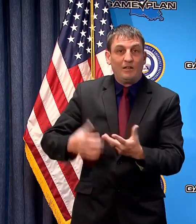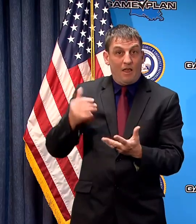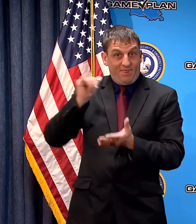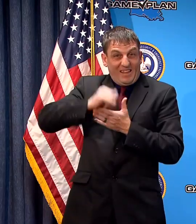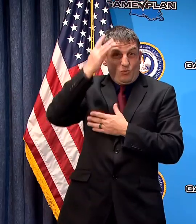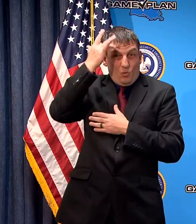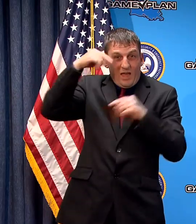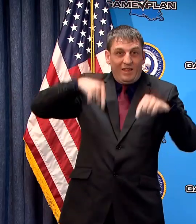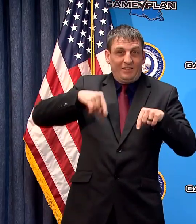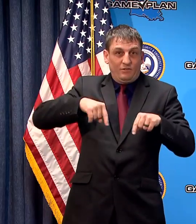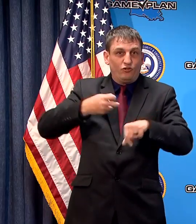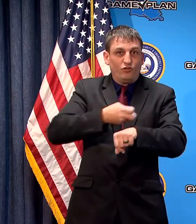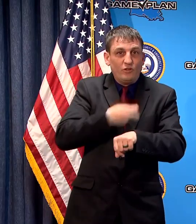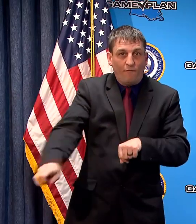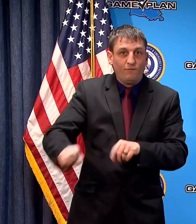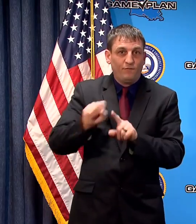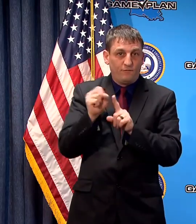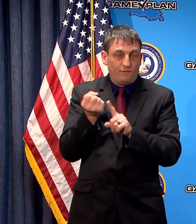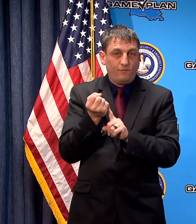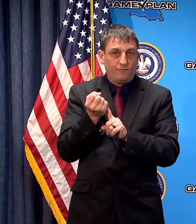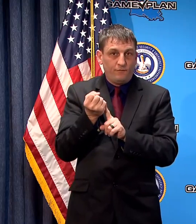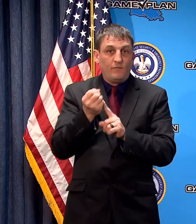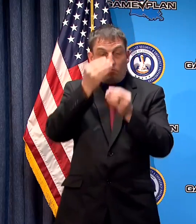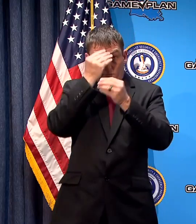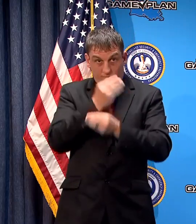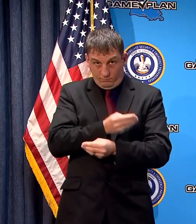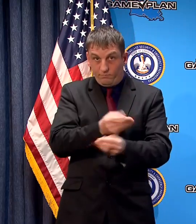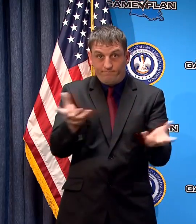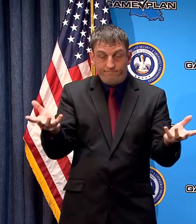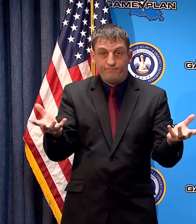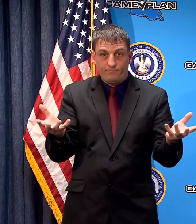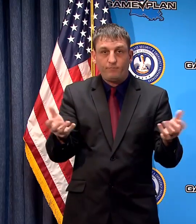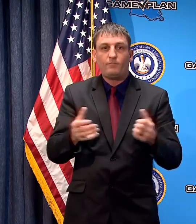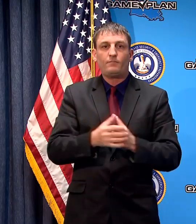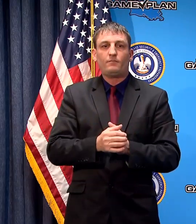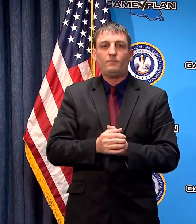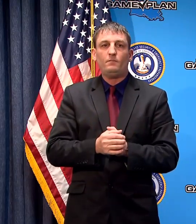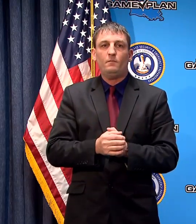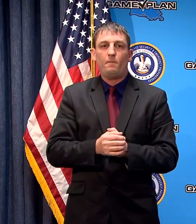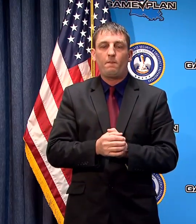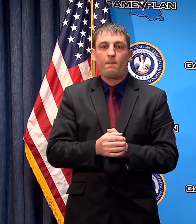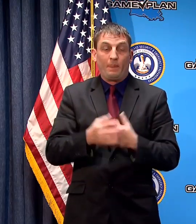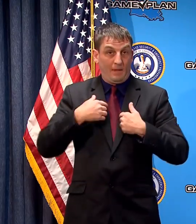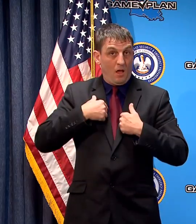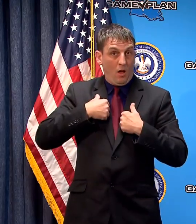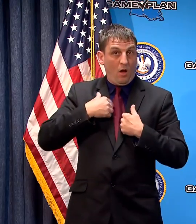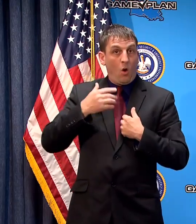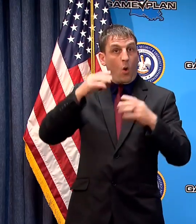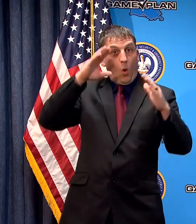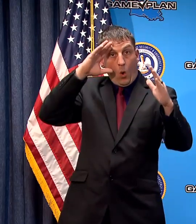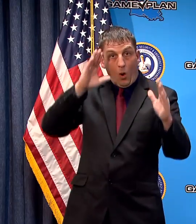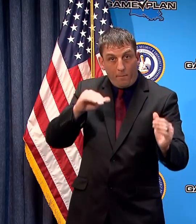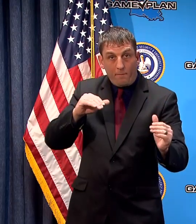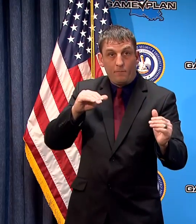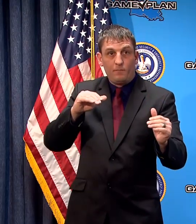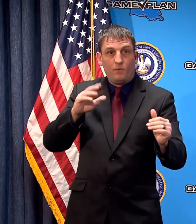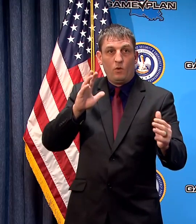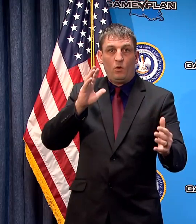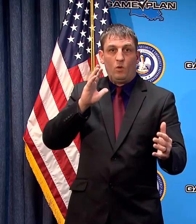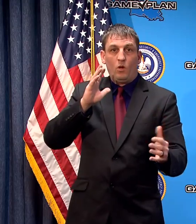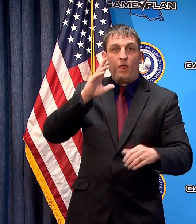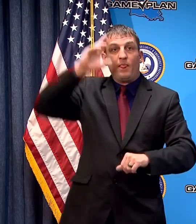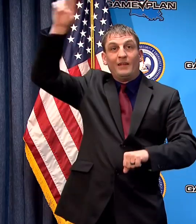very tough and I will tell you that I hope that we can get to a different place